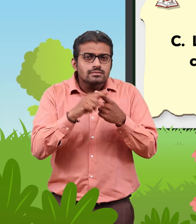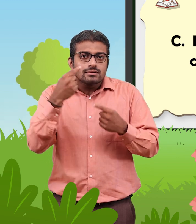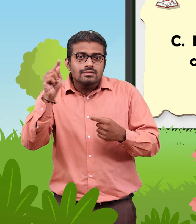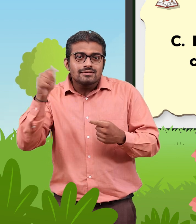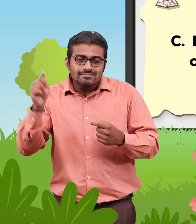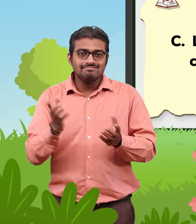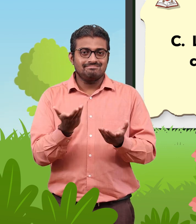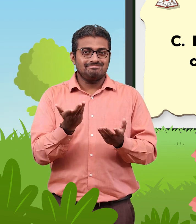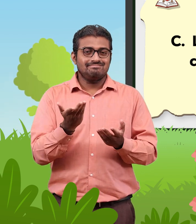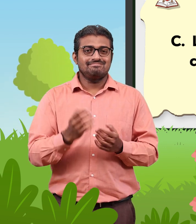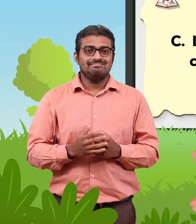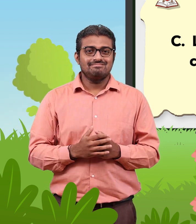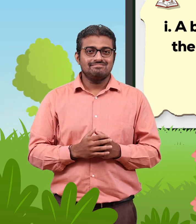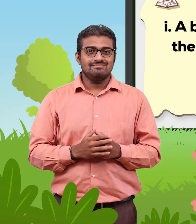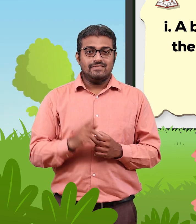Observe the picture and correct 1.